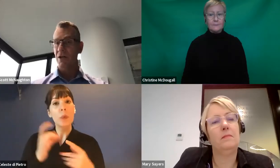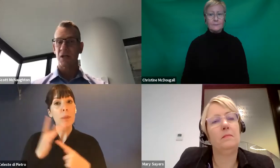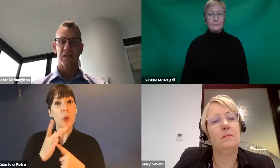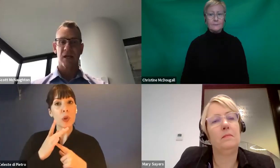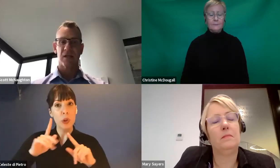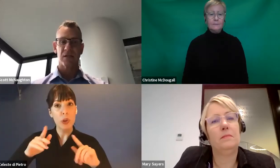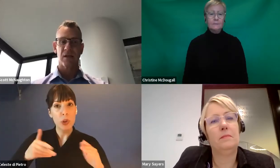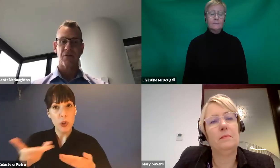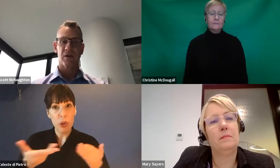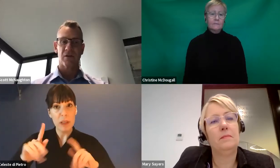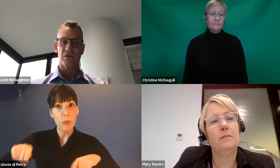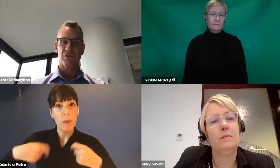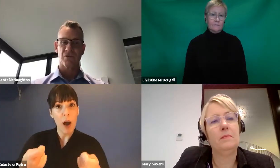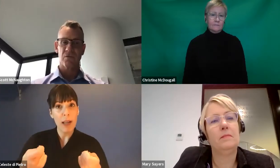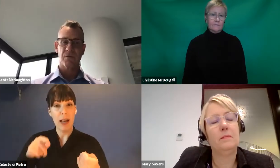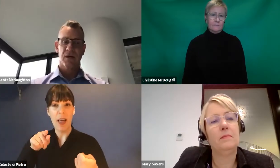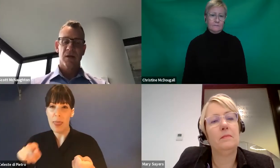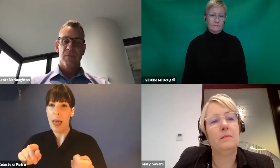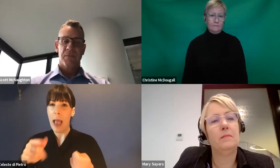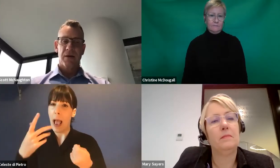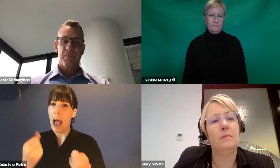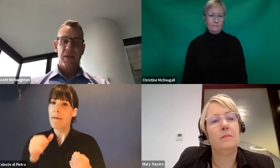hygiene standards, and they're following those through.